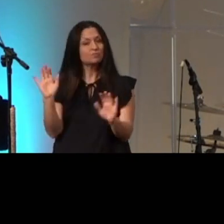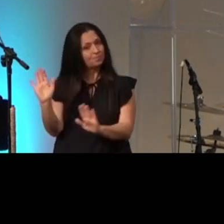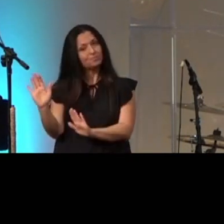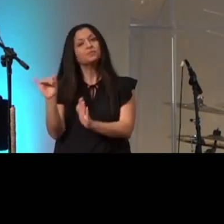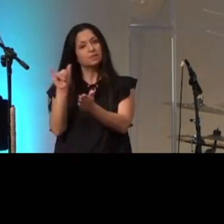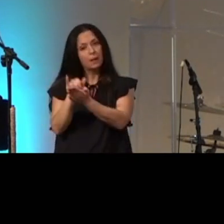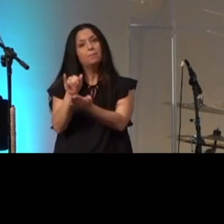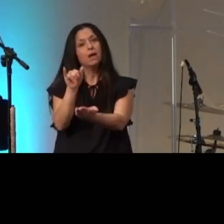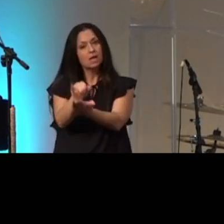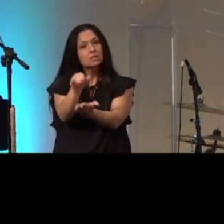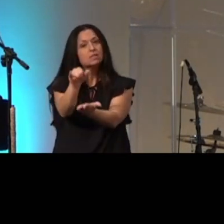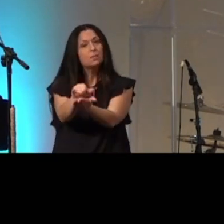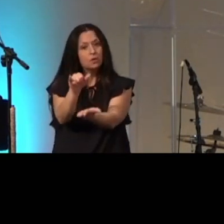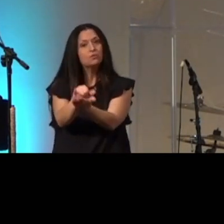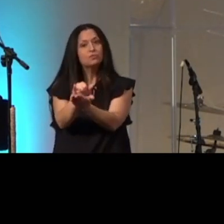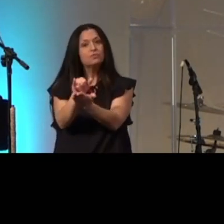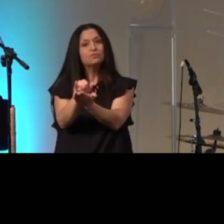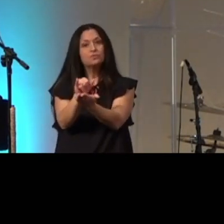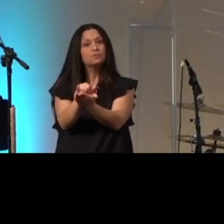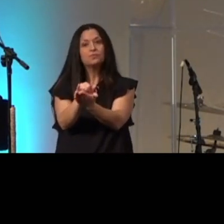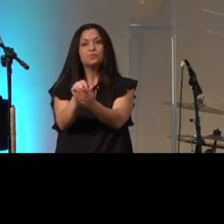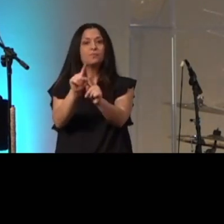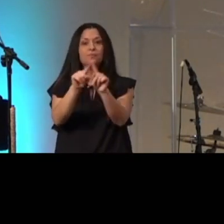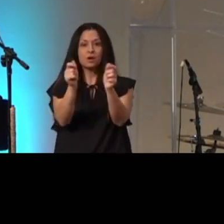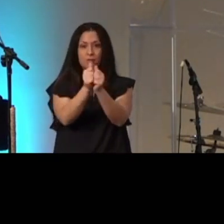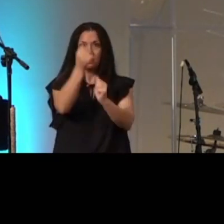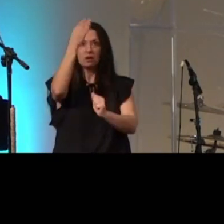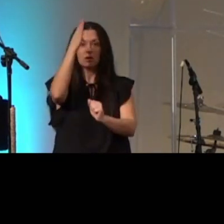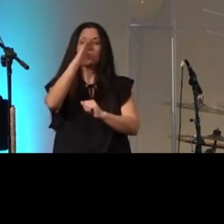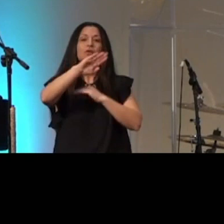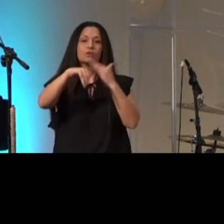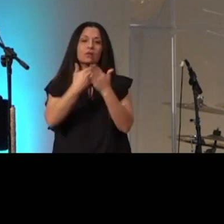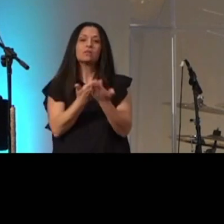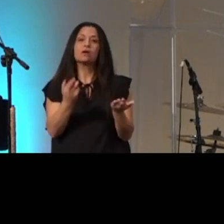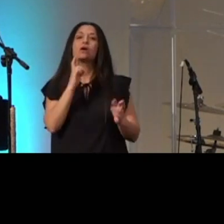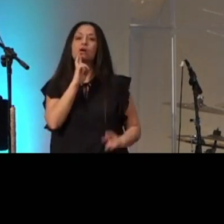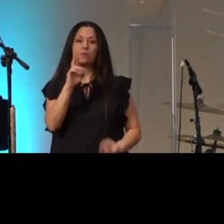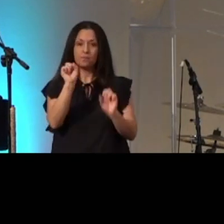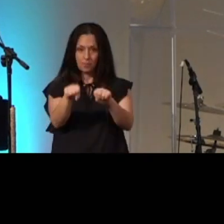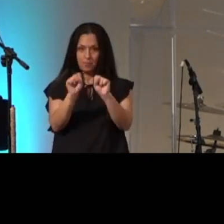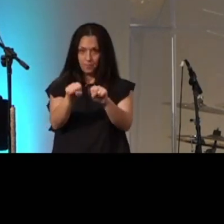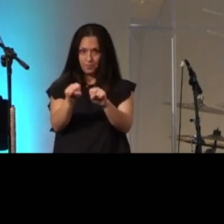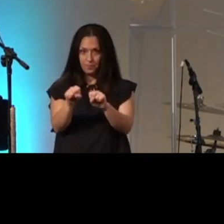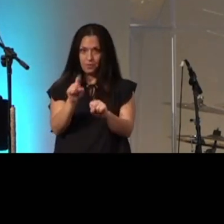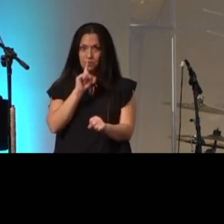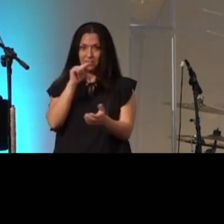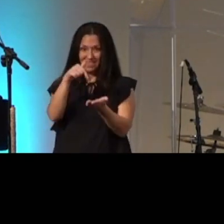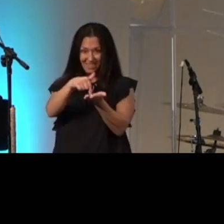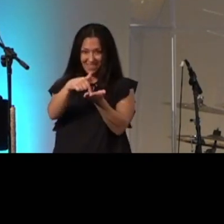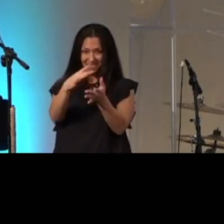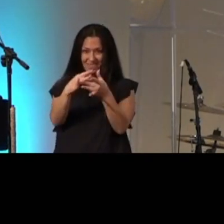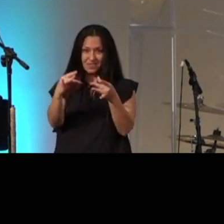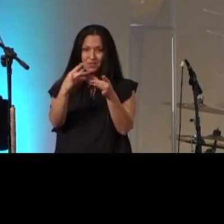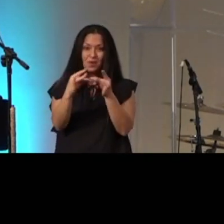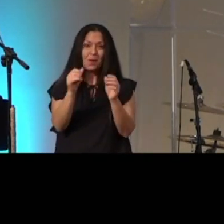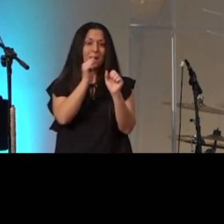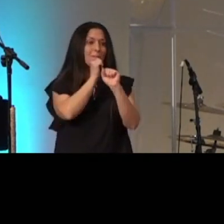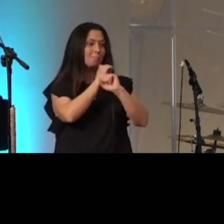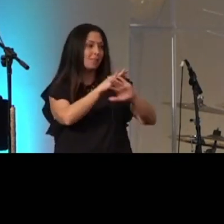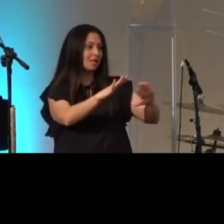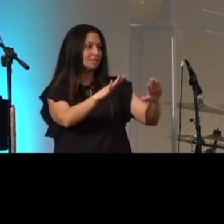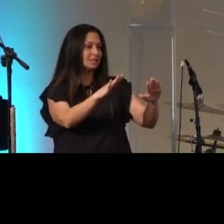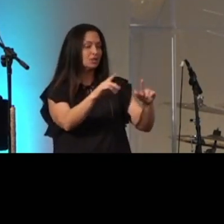possible but with God all things are possible and so this story of blessing